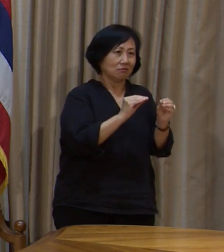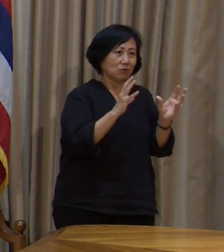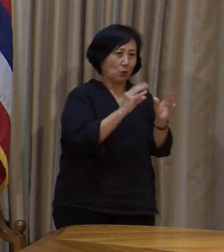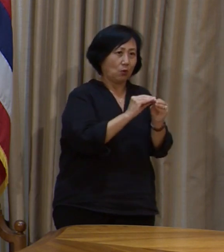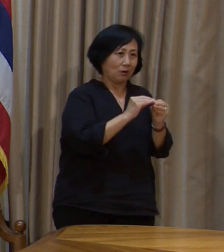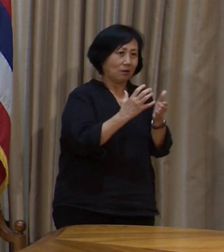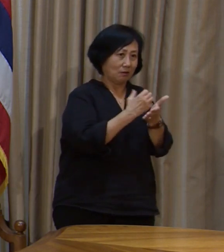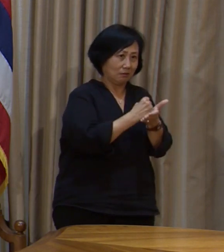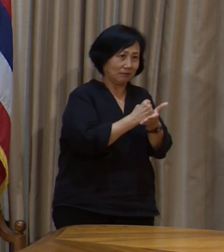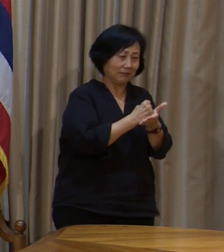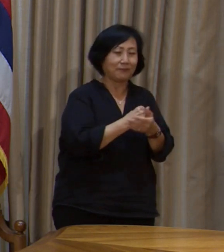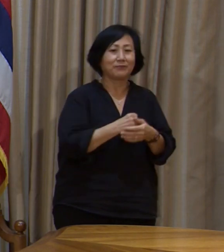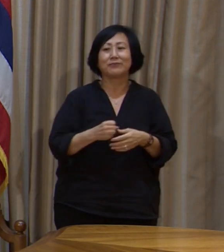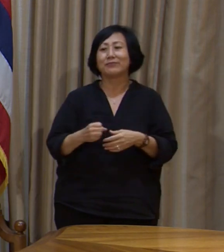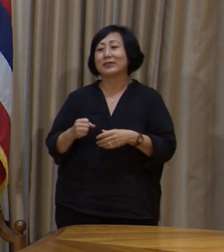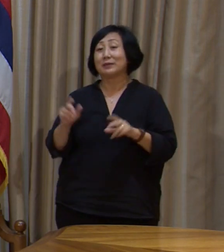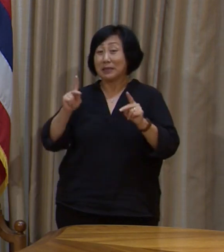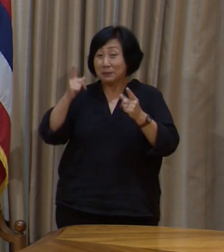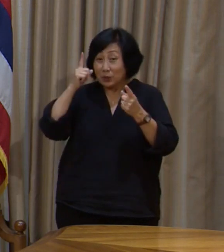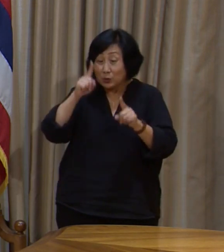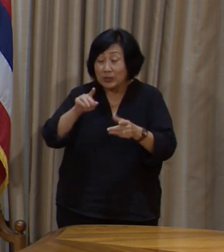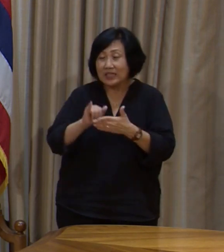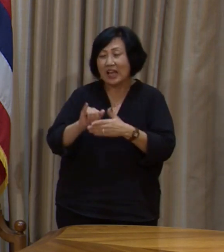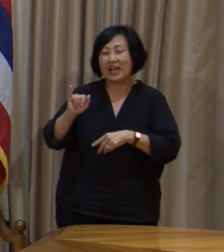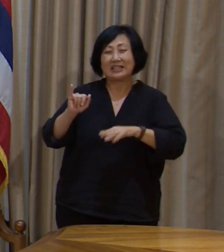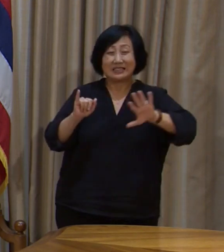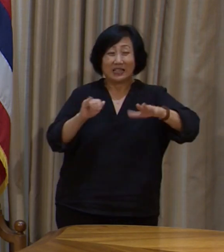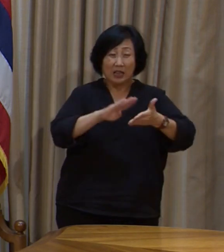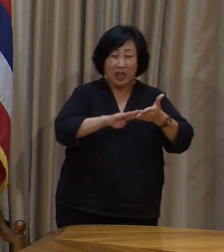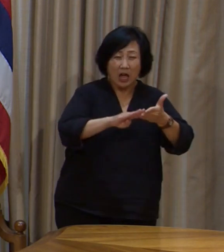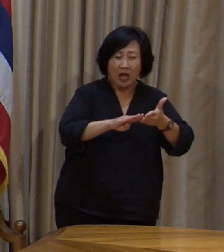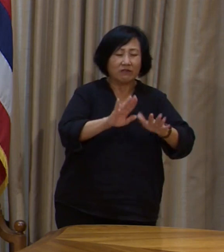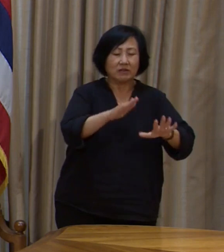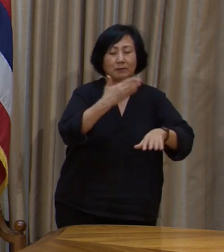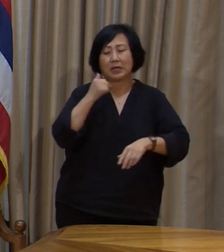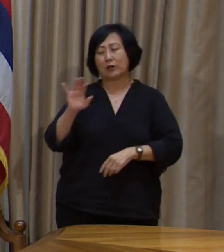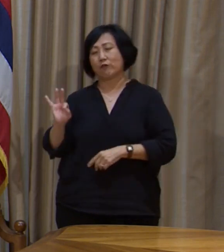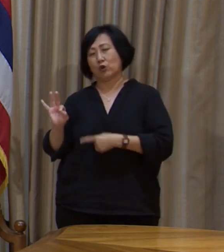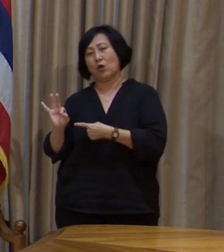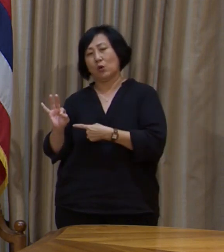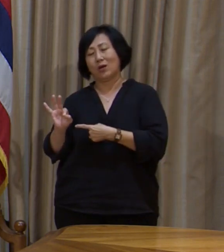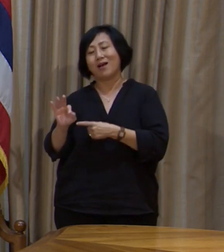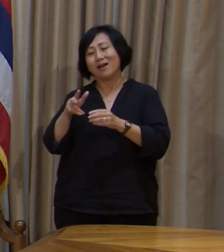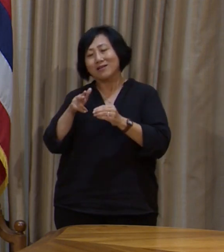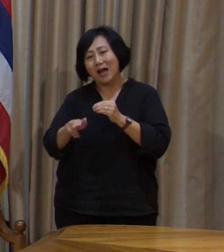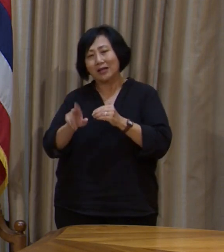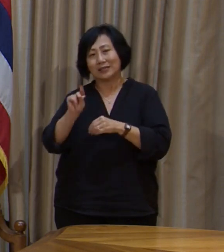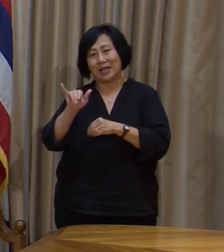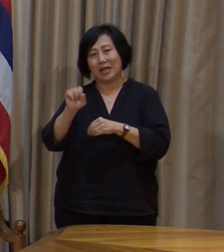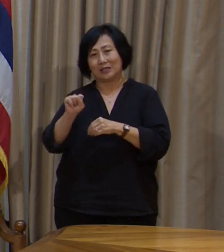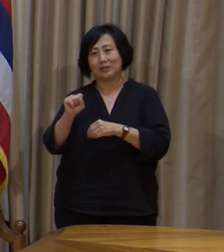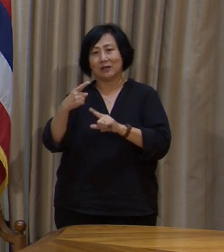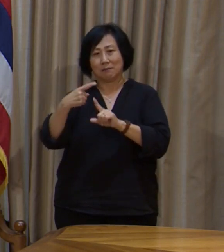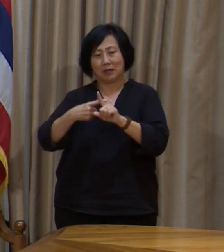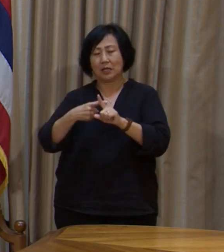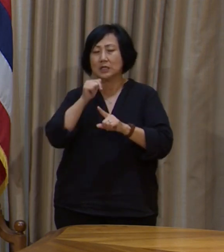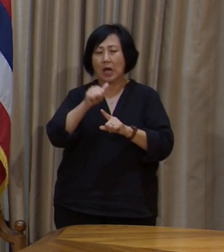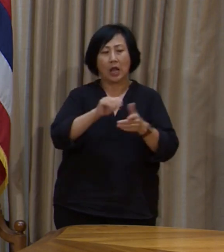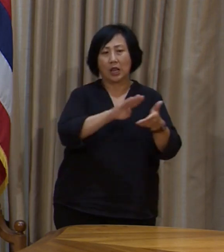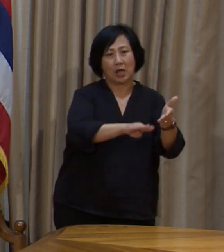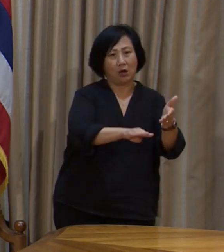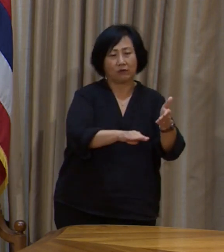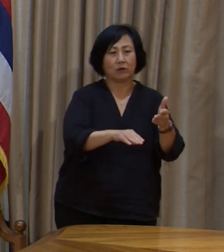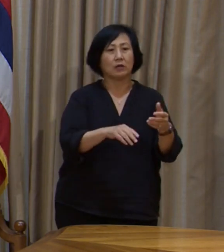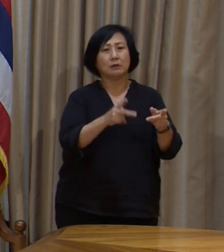implementing furloughs would be better than eliminating and